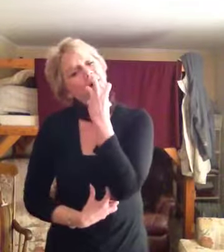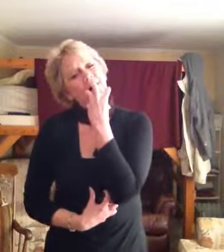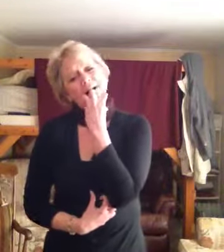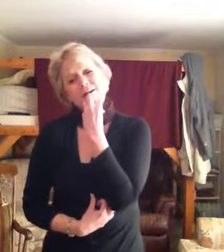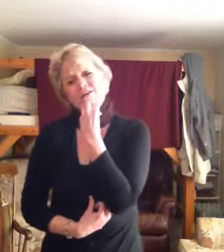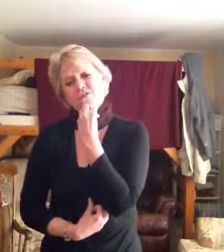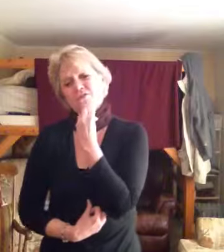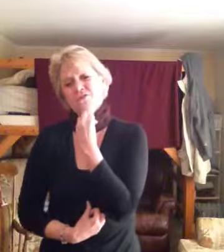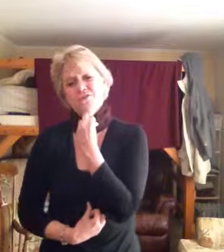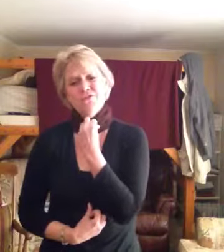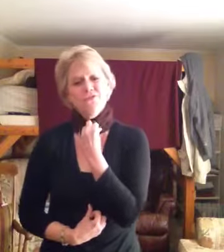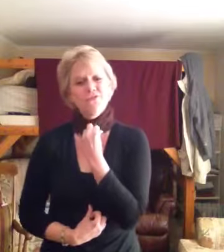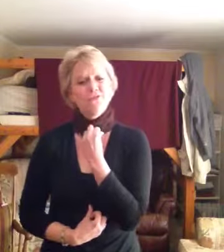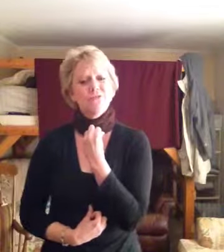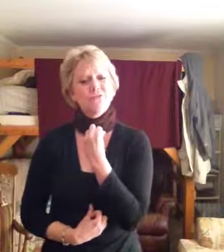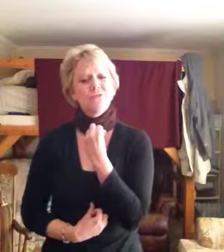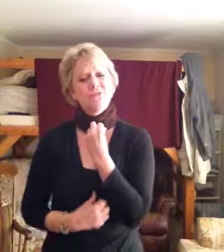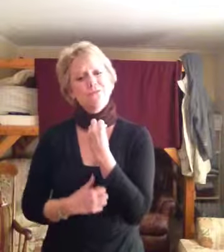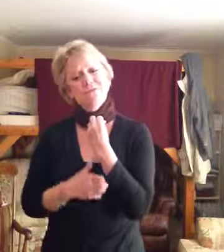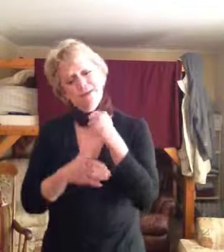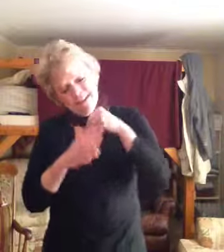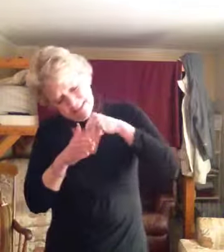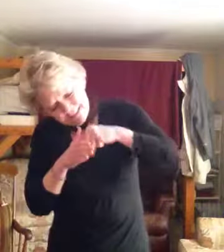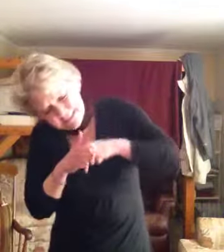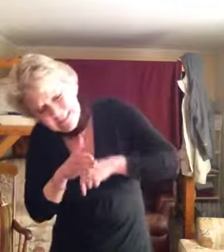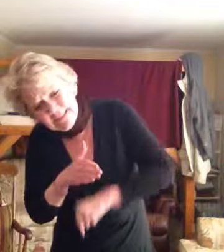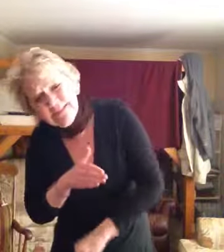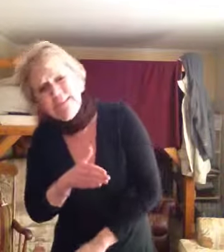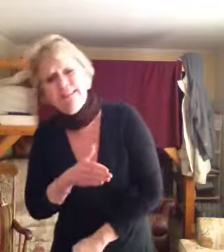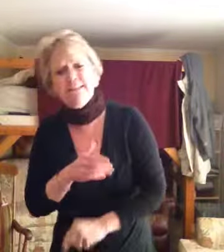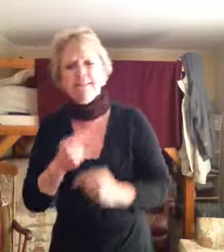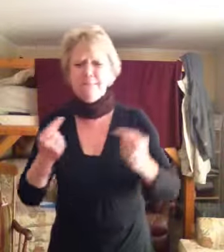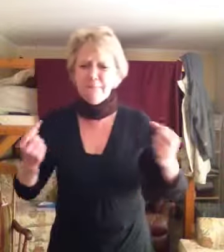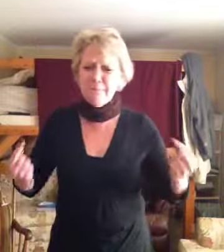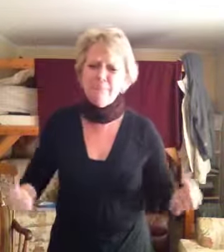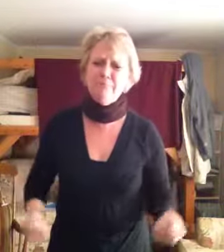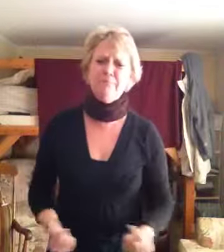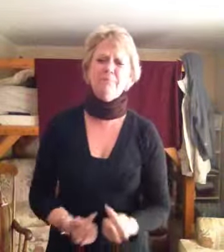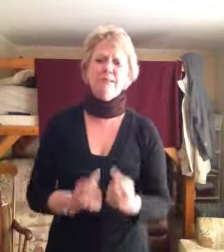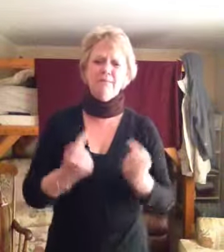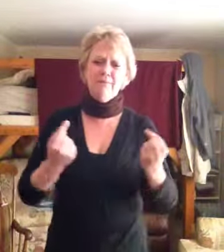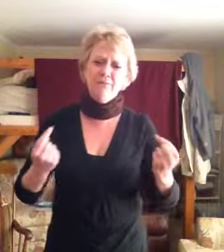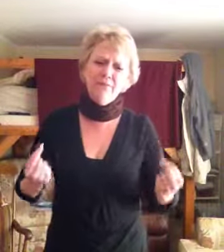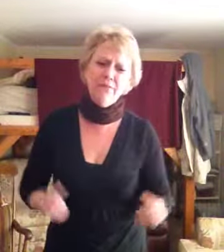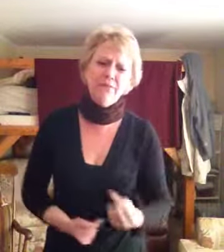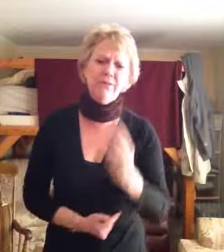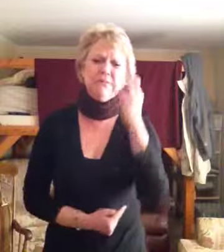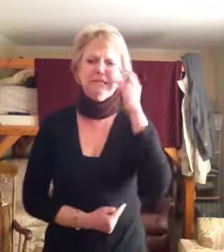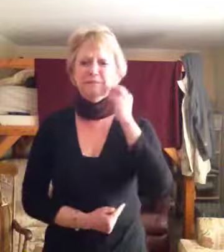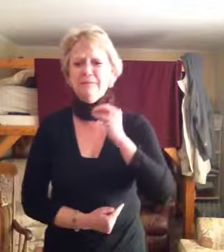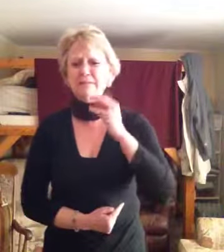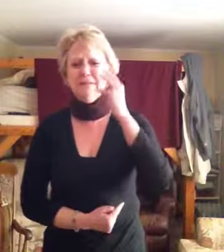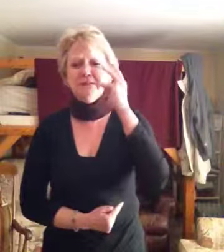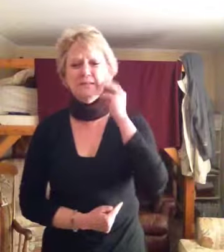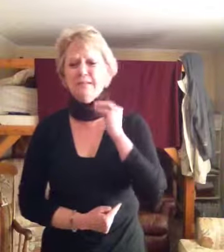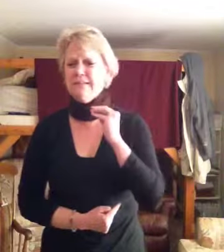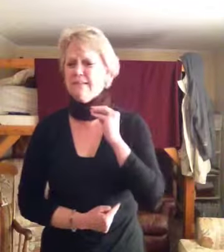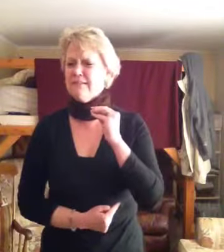hunger and endless aching